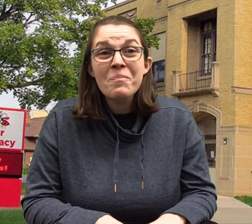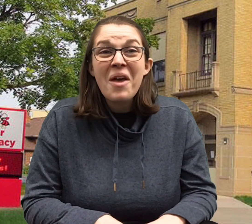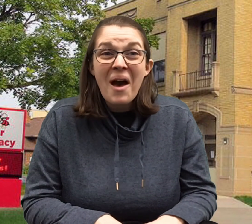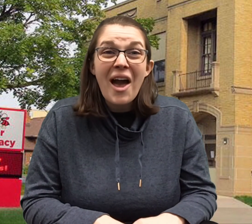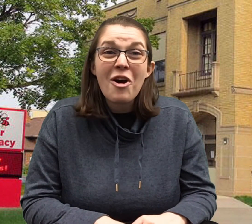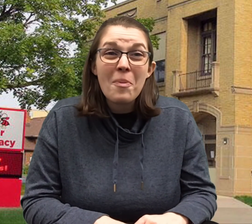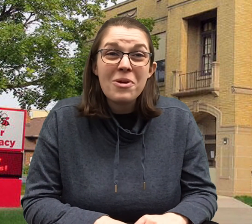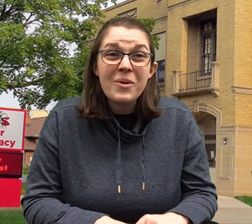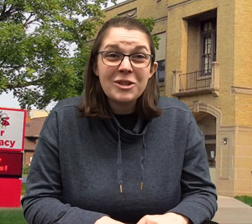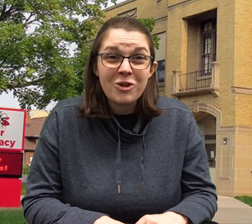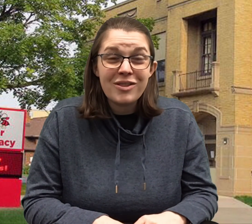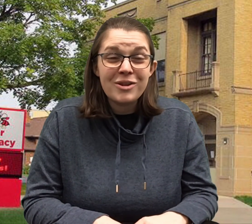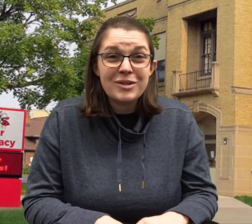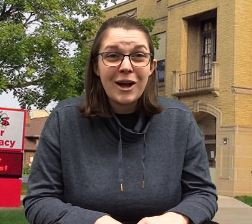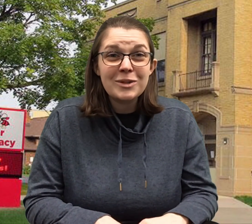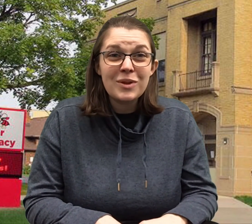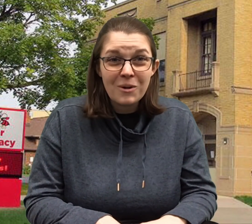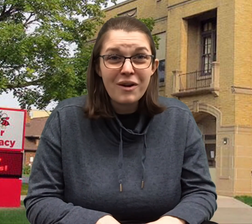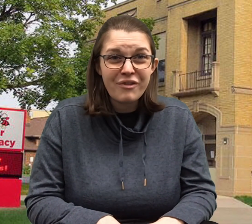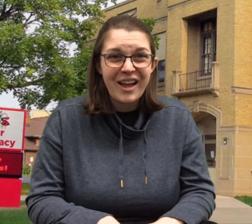I hope you enjoyed those songs with your friends.